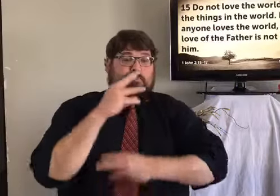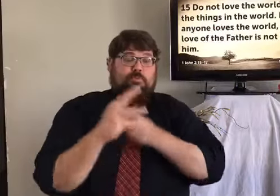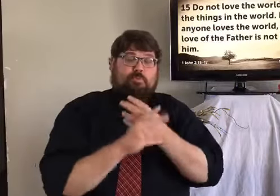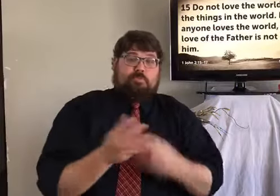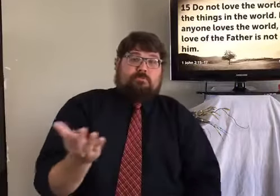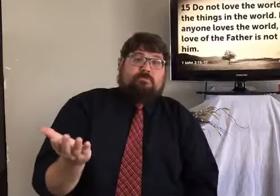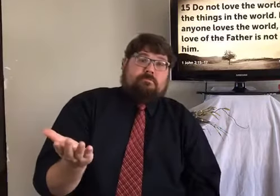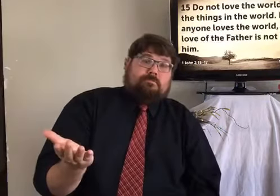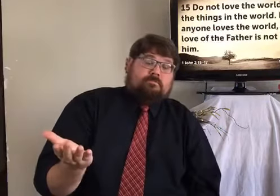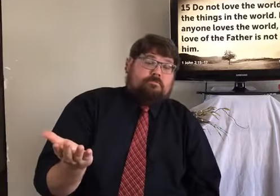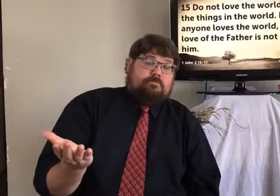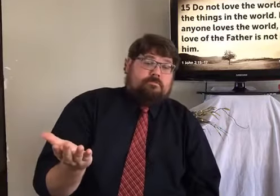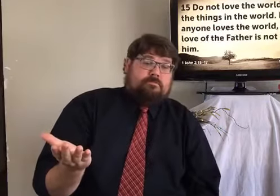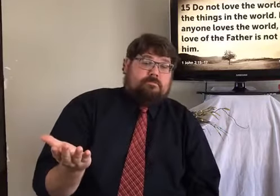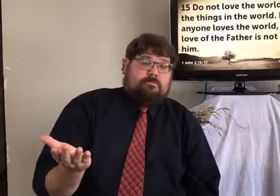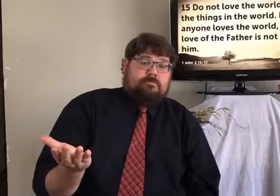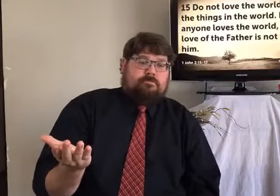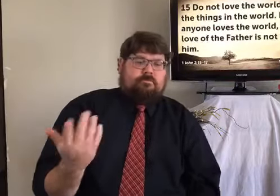Do not love the world or the things in the world.